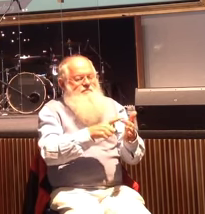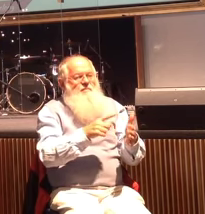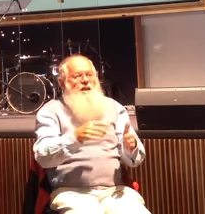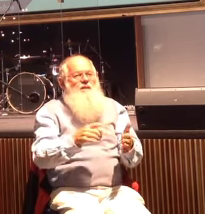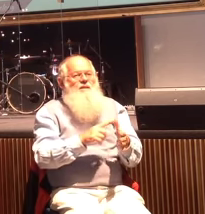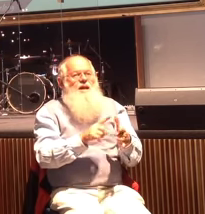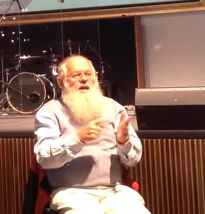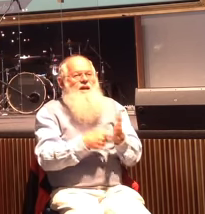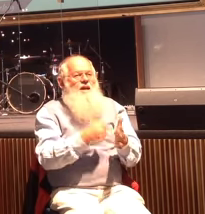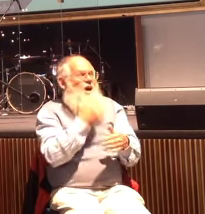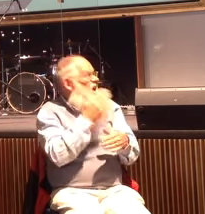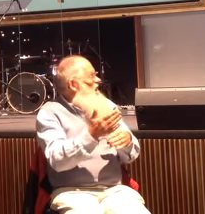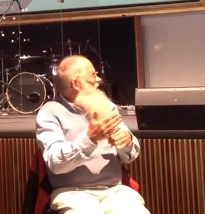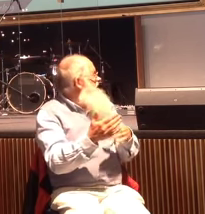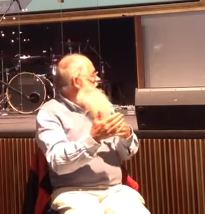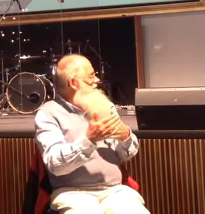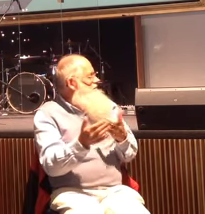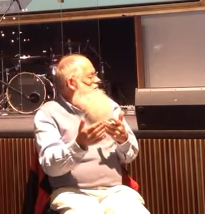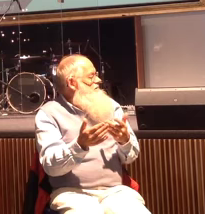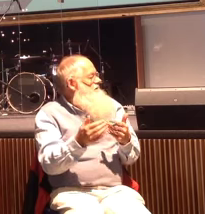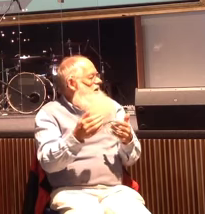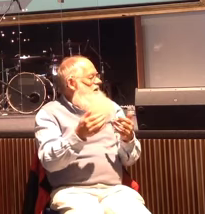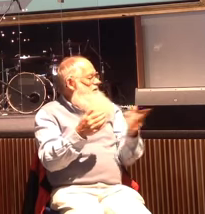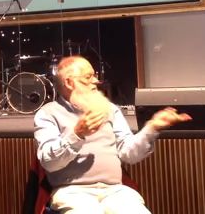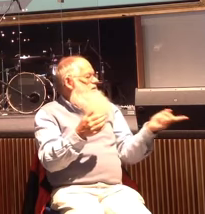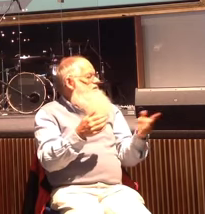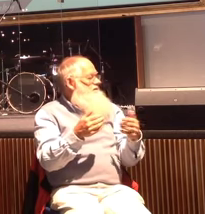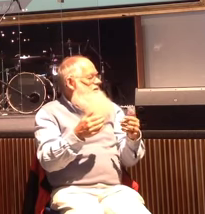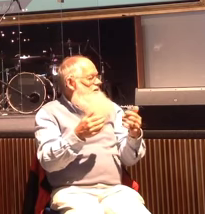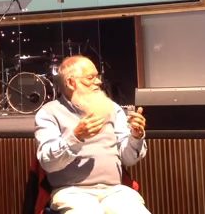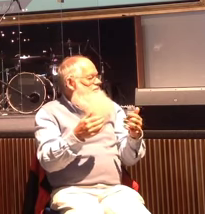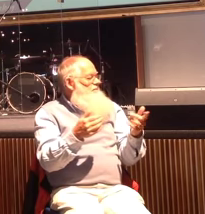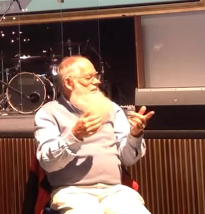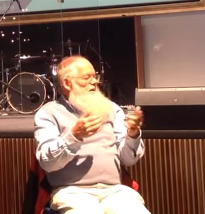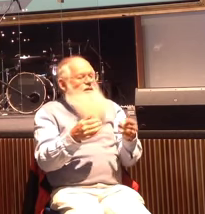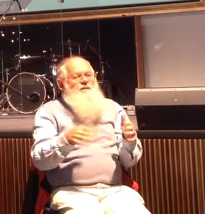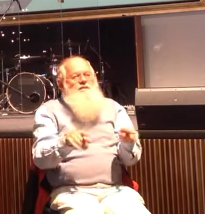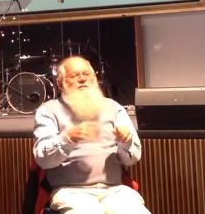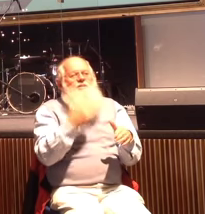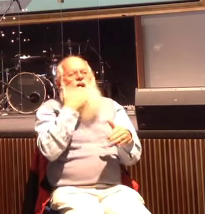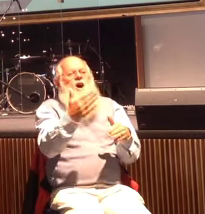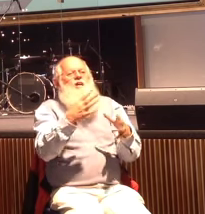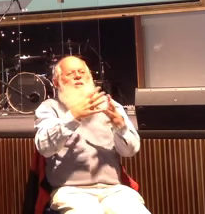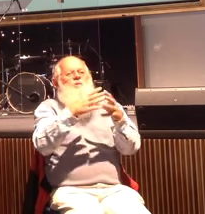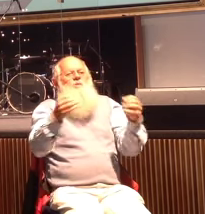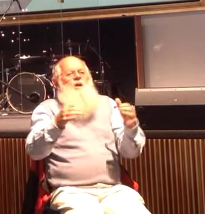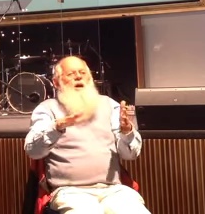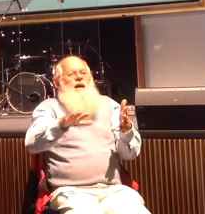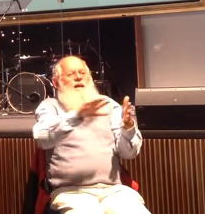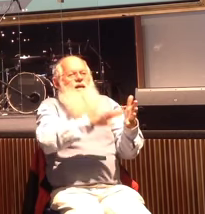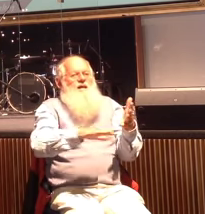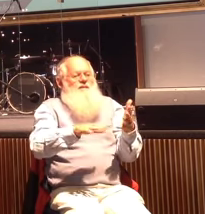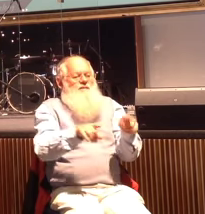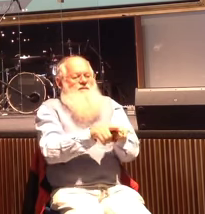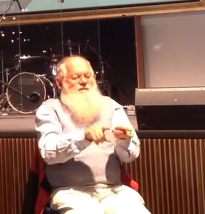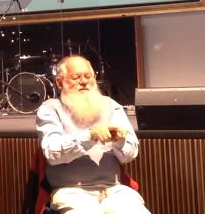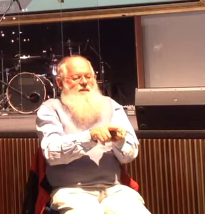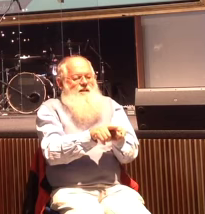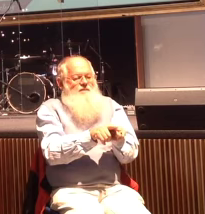when you've got cold, dry air and in the same area you've got humid, moist air, when they